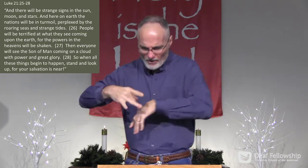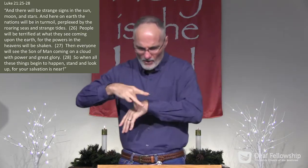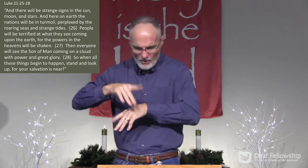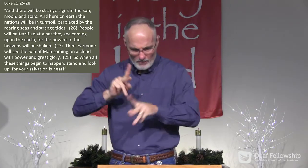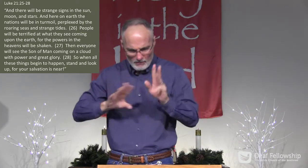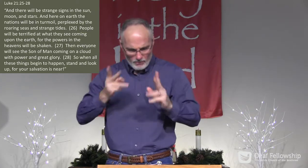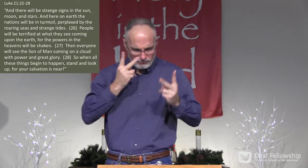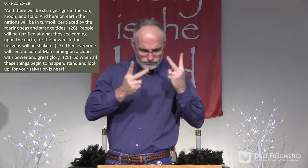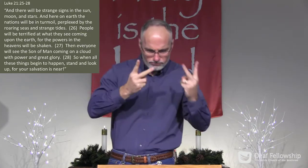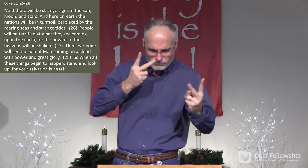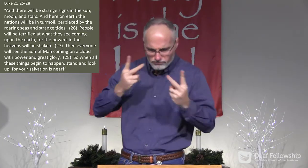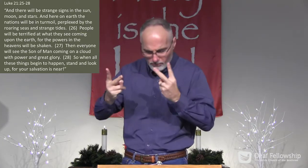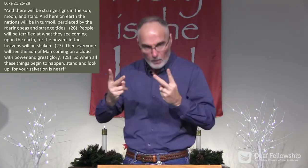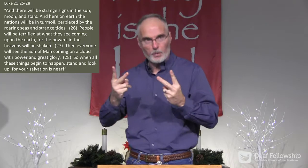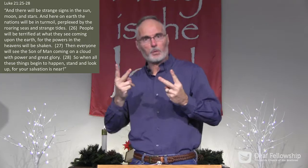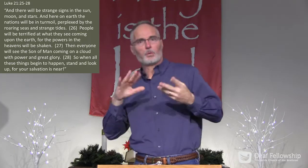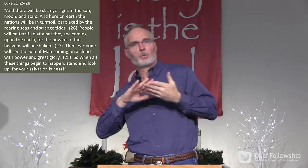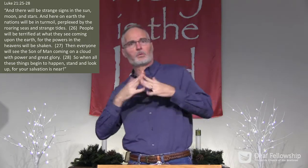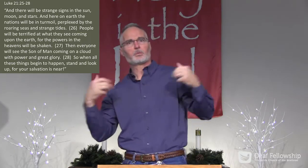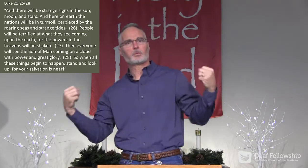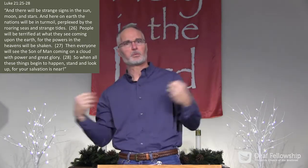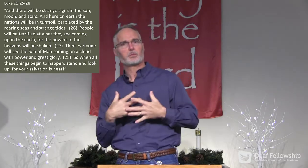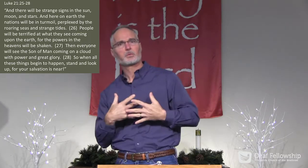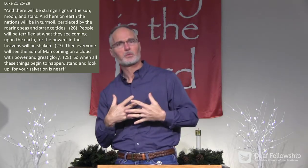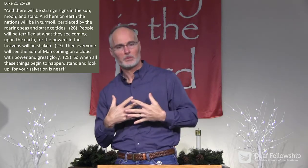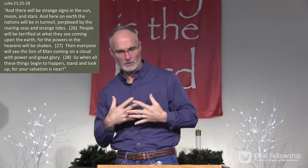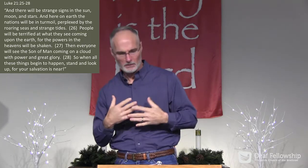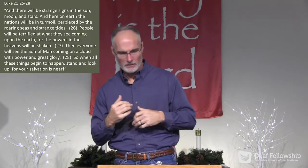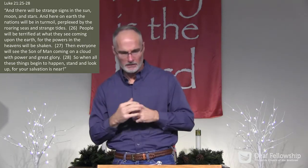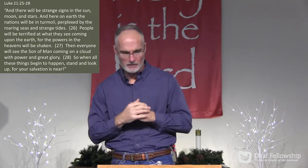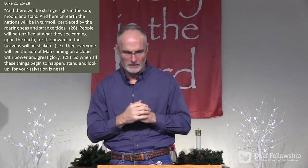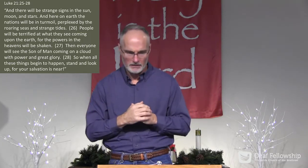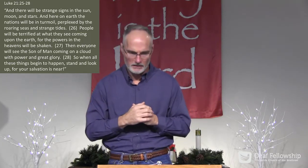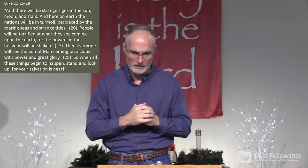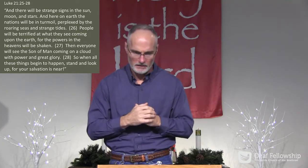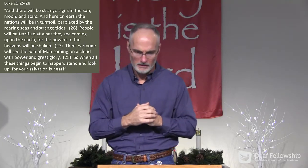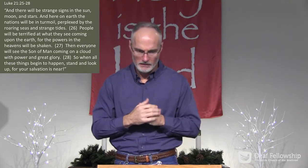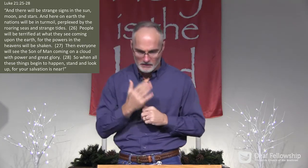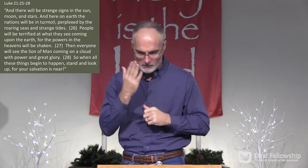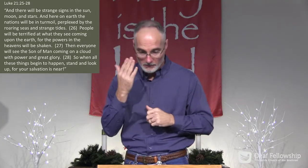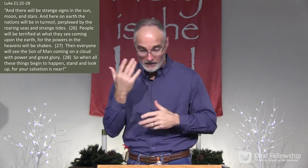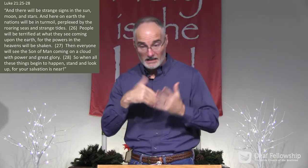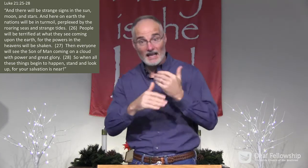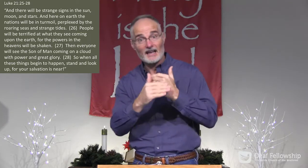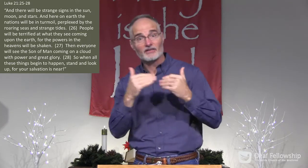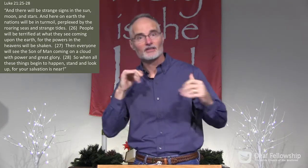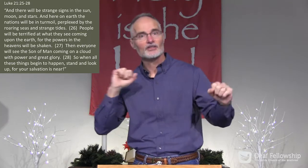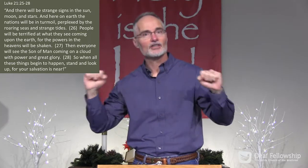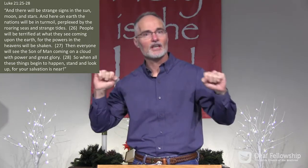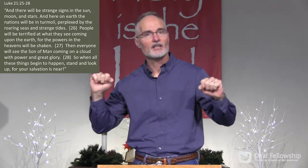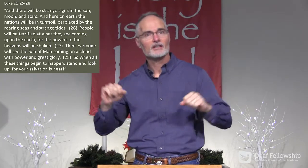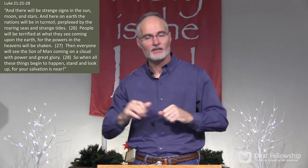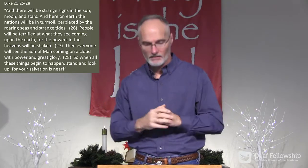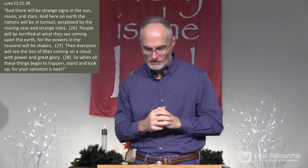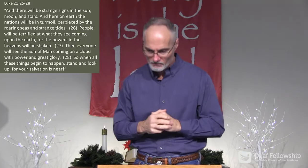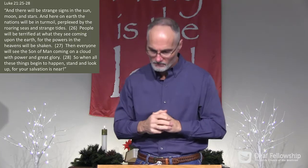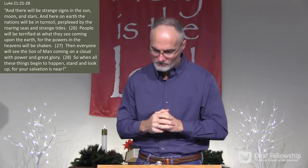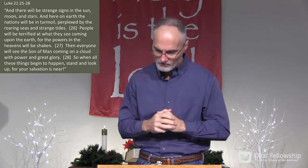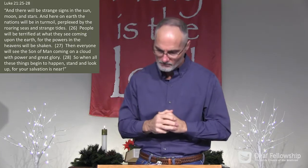People will be terrified at what they see coming upon the earth. For the powers in the